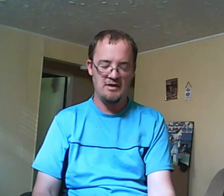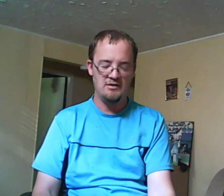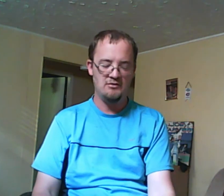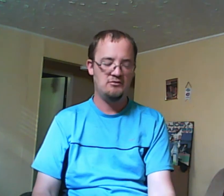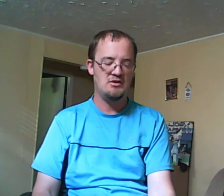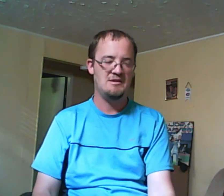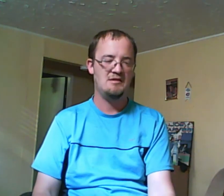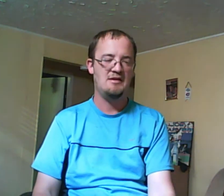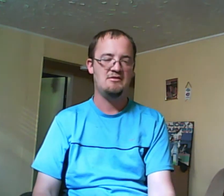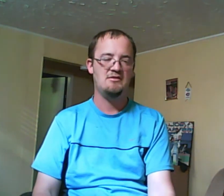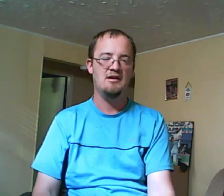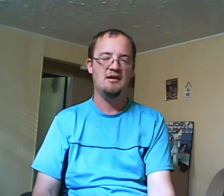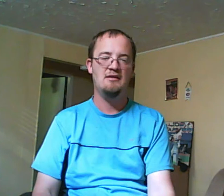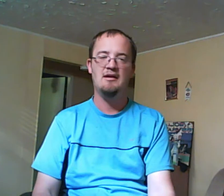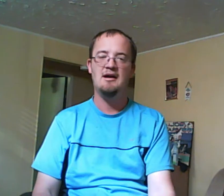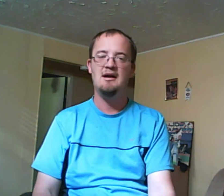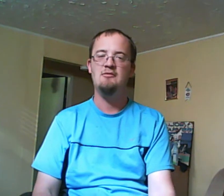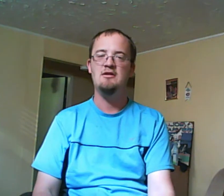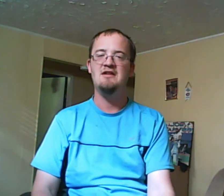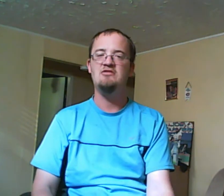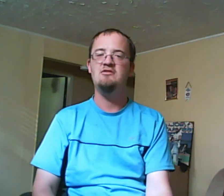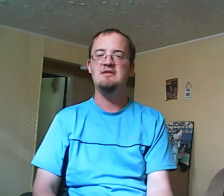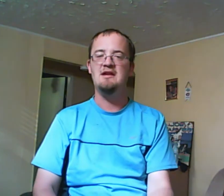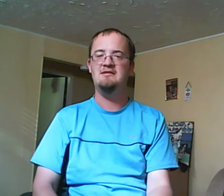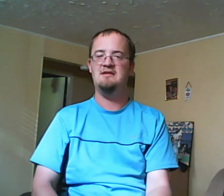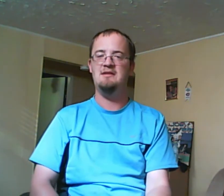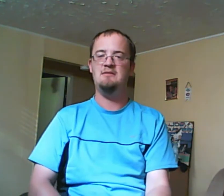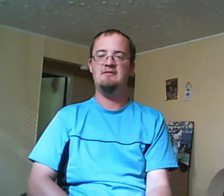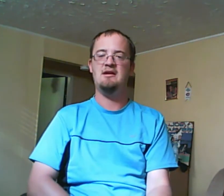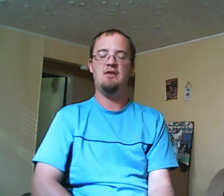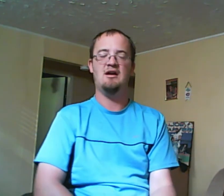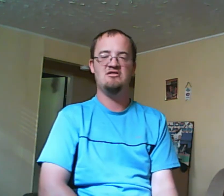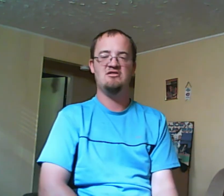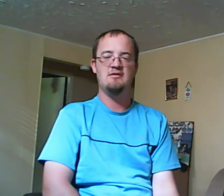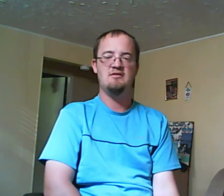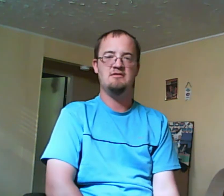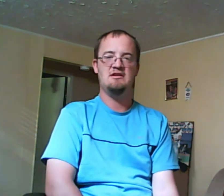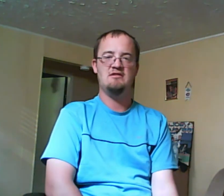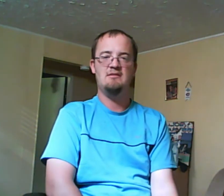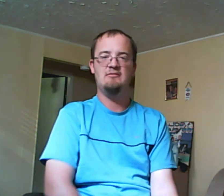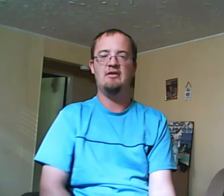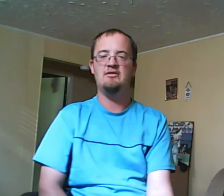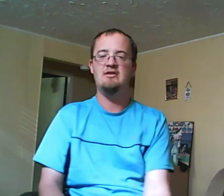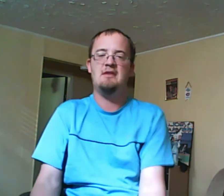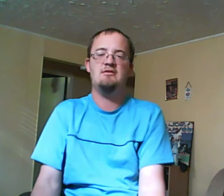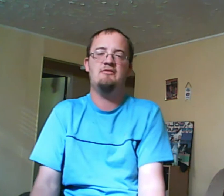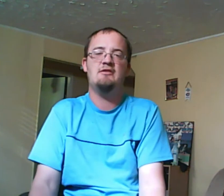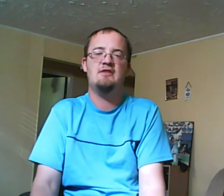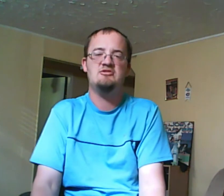final graduating class. I wrote it down as 2018, but I think I'm wrong. It's 2017, isn't it? Well, it doesn't matter. The final graduating